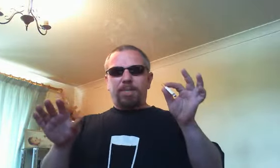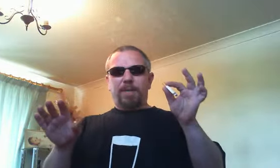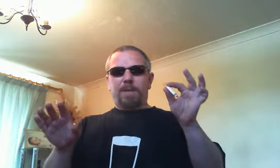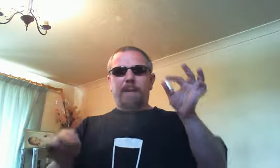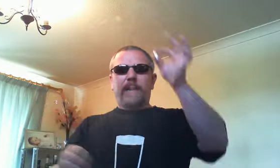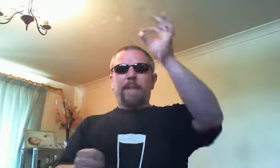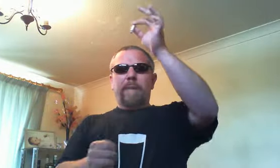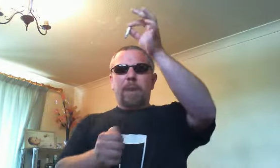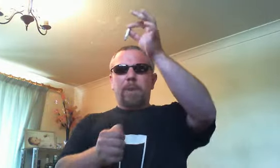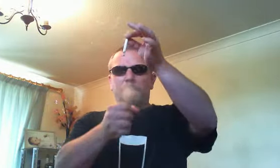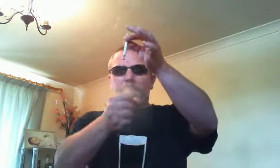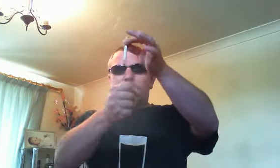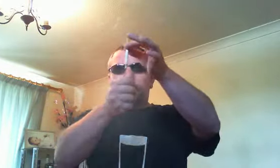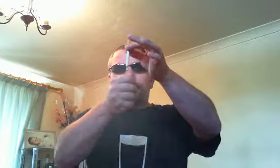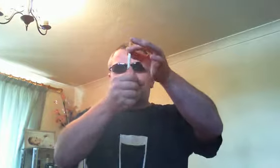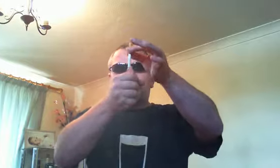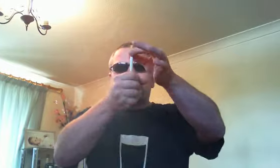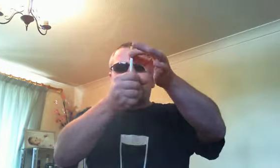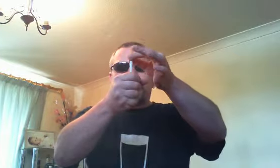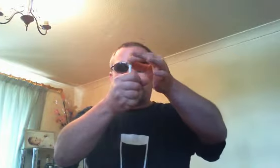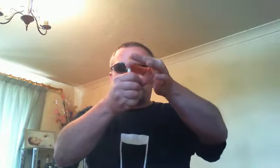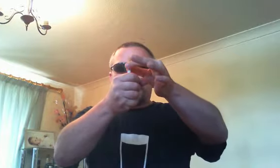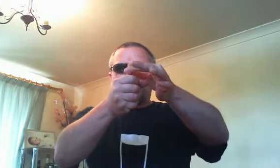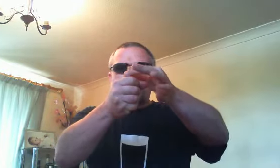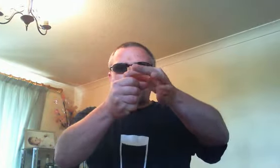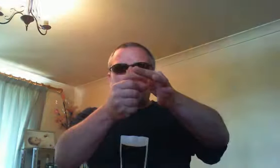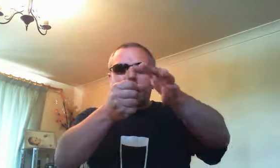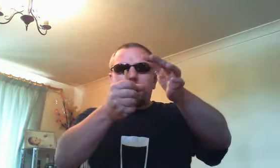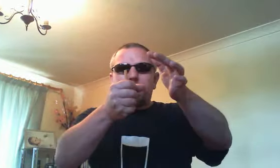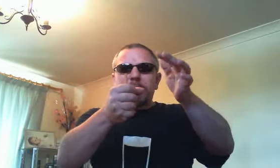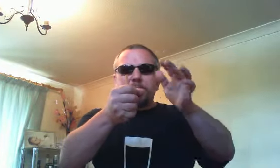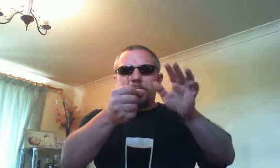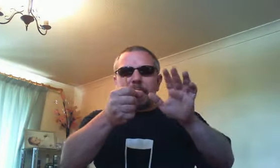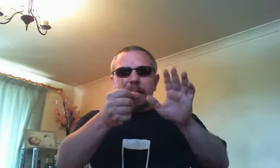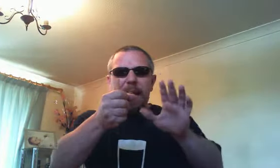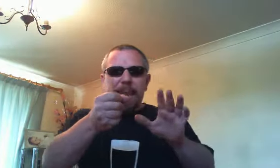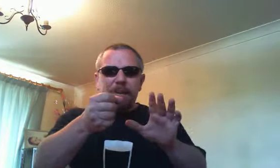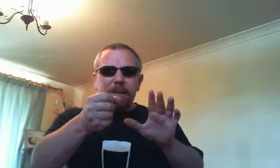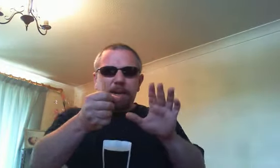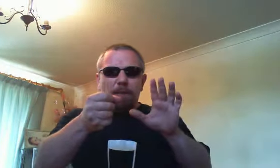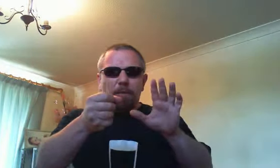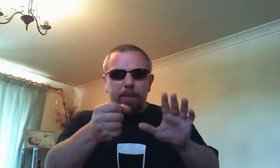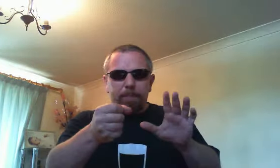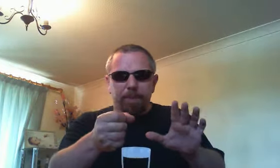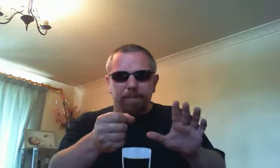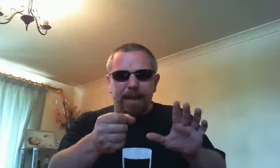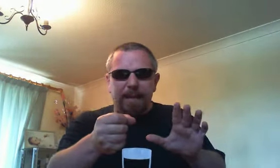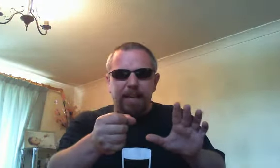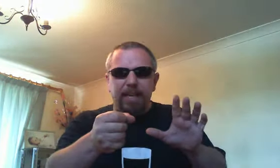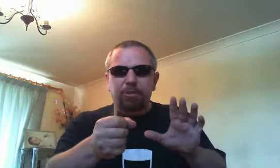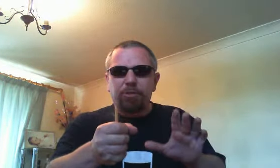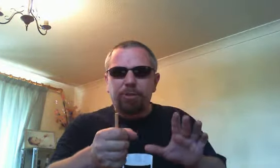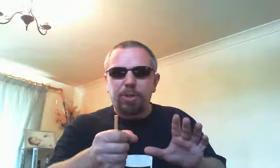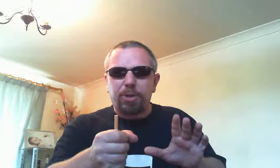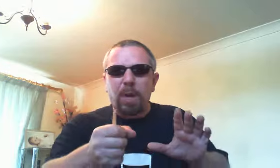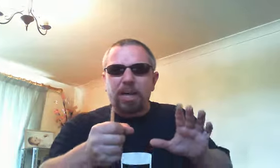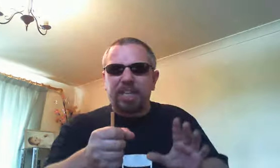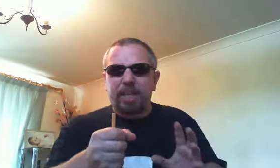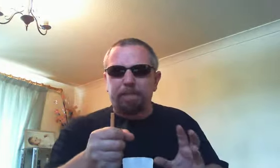okay here we go now the placement in the hand of where you put the fag is crucial because it can